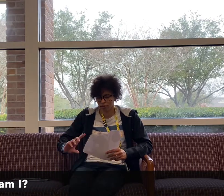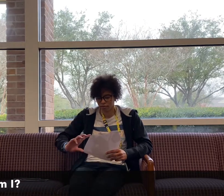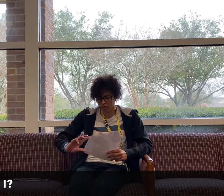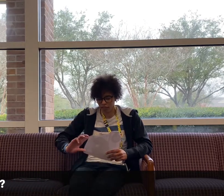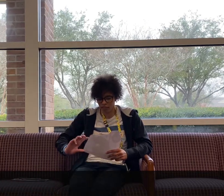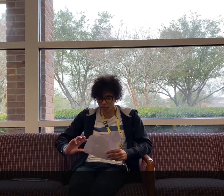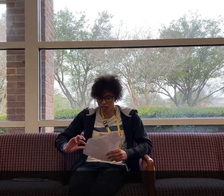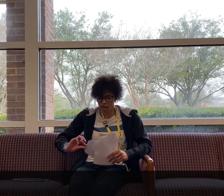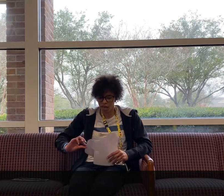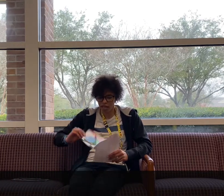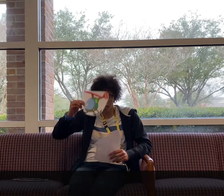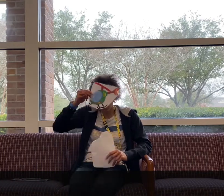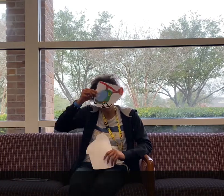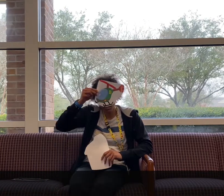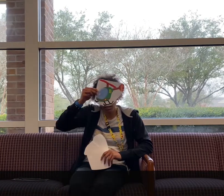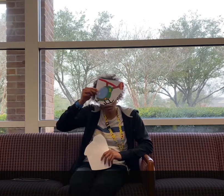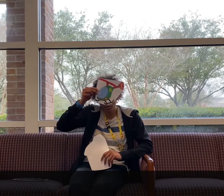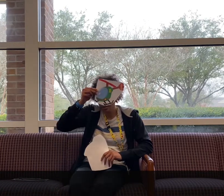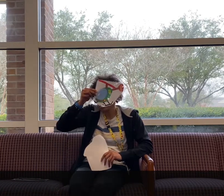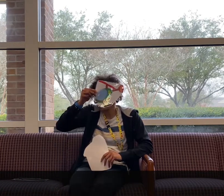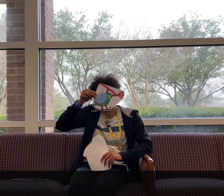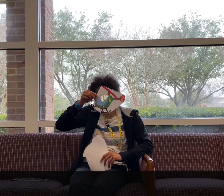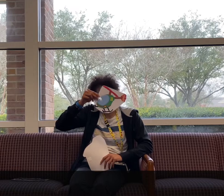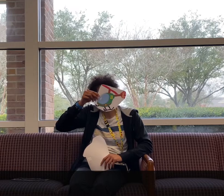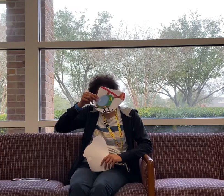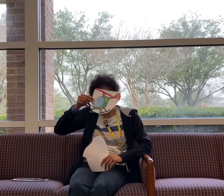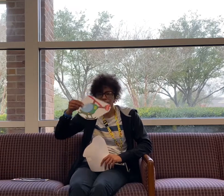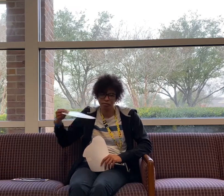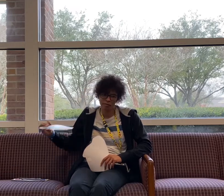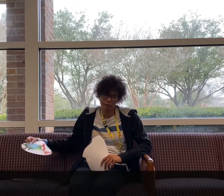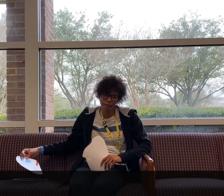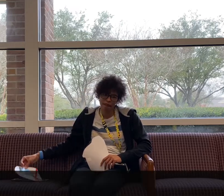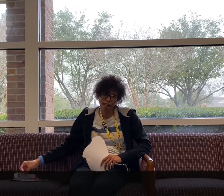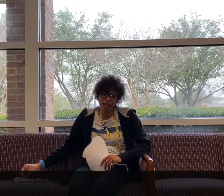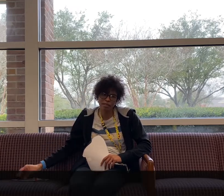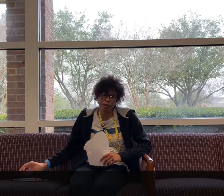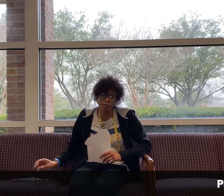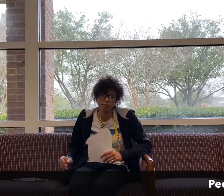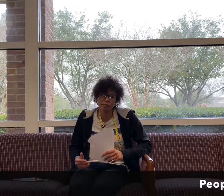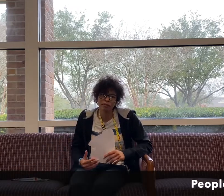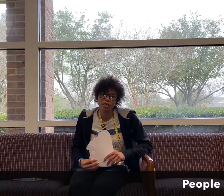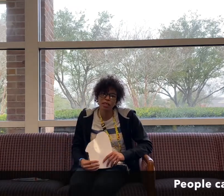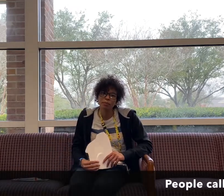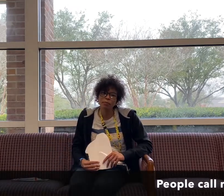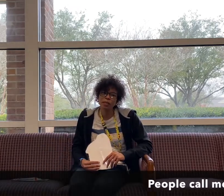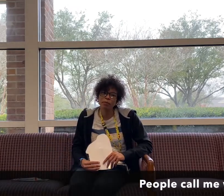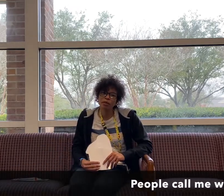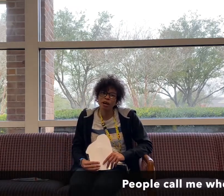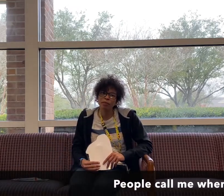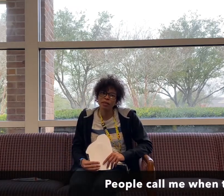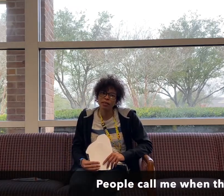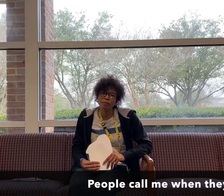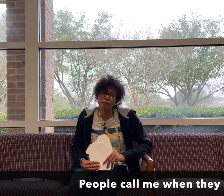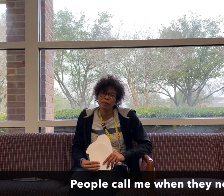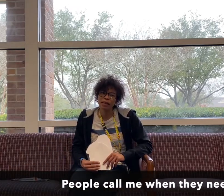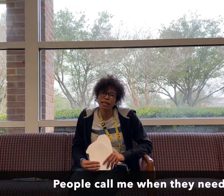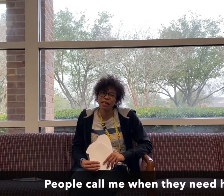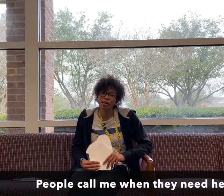If you said helicopter, you were right. I am a helicopter. Last one. People call me when they need help.